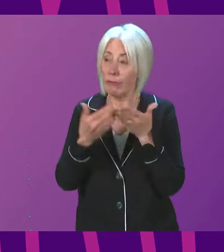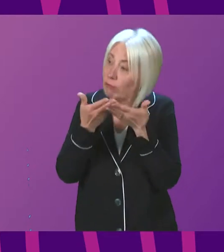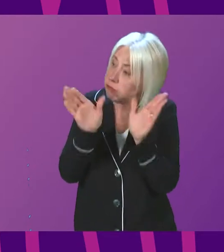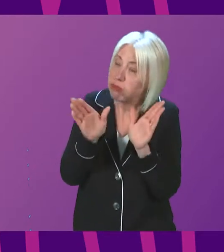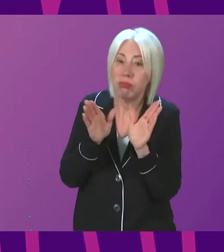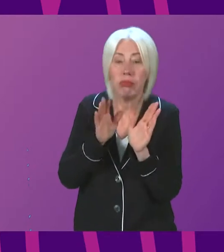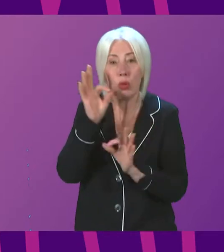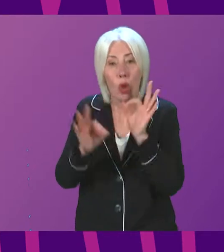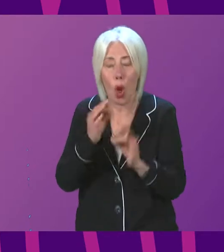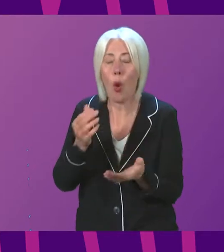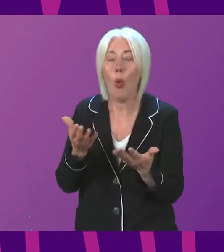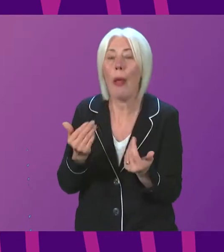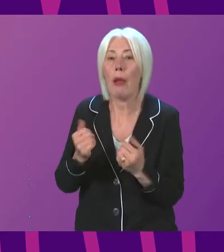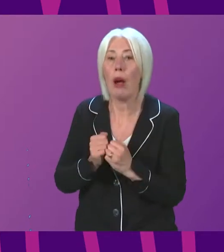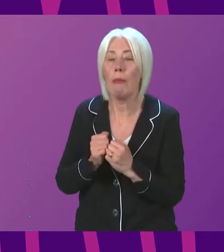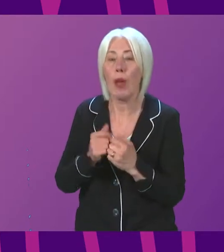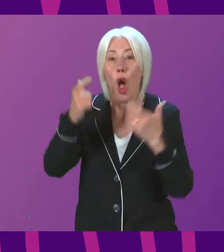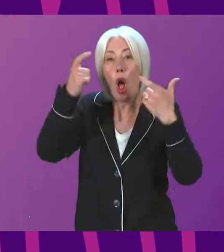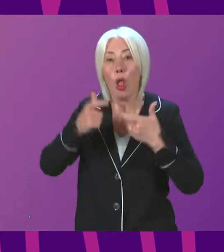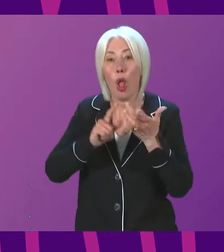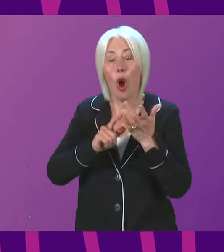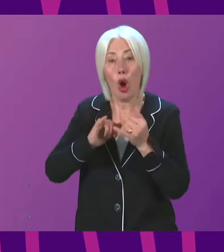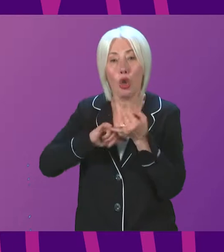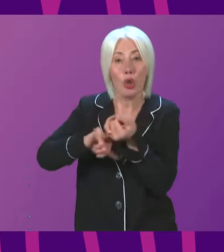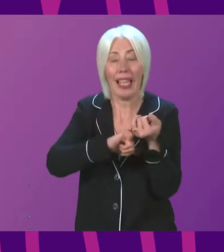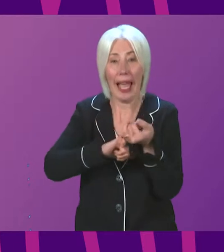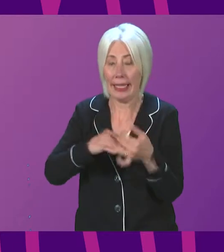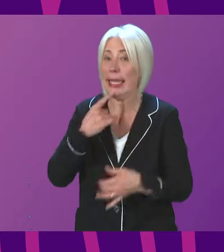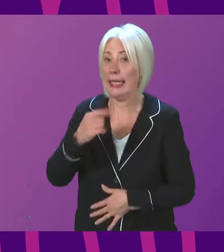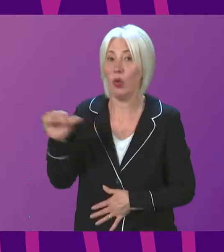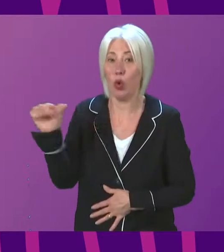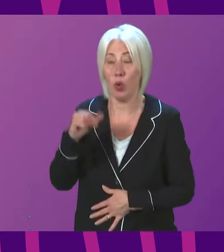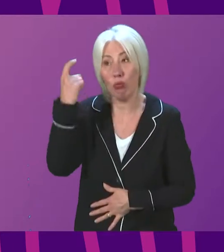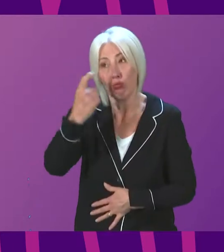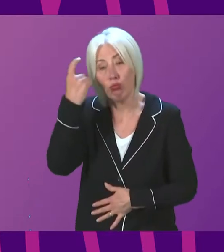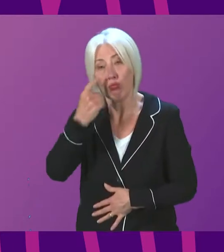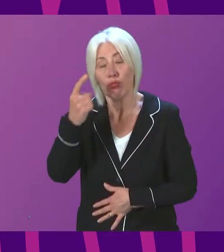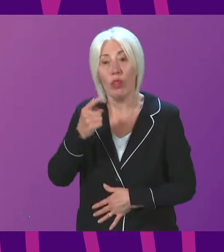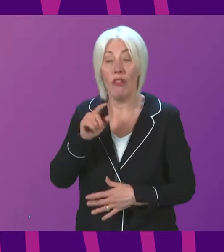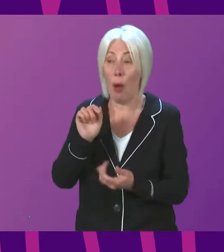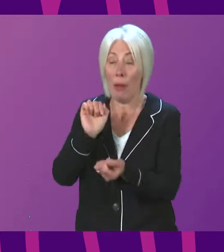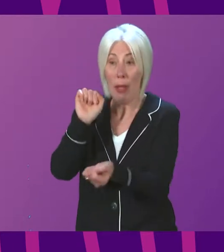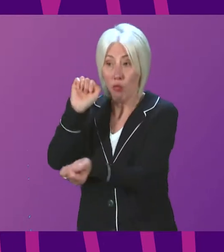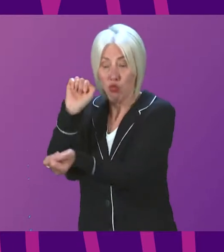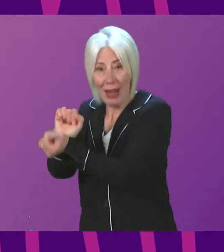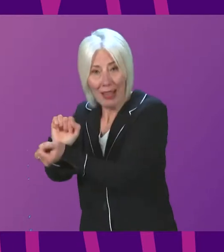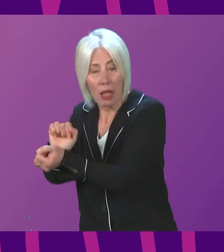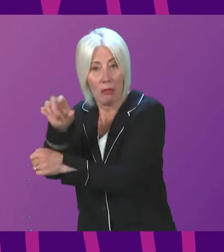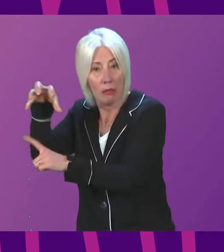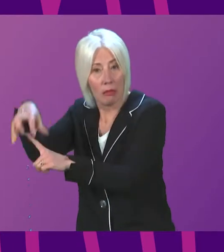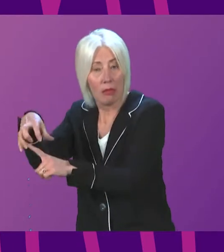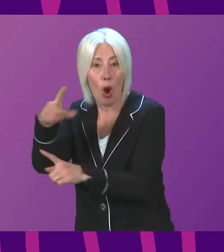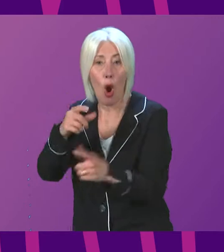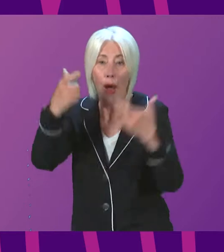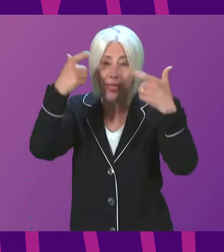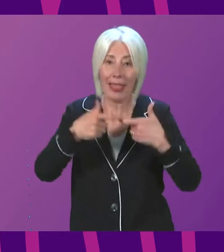Society of Scotland suggested that consideration should also be given to COVID-19 in prisons and legal custody to